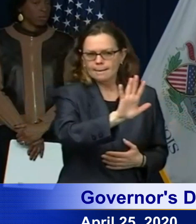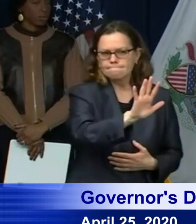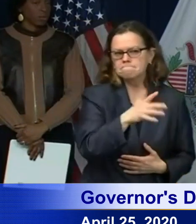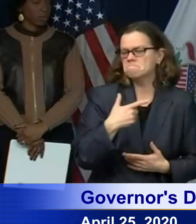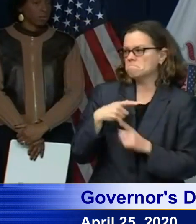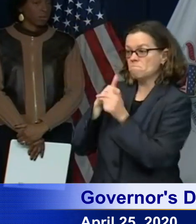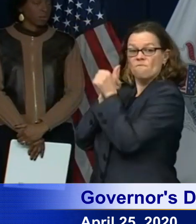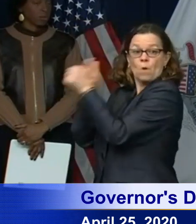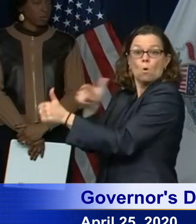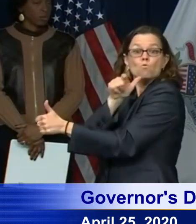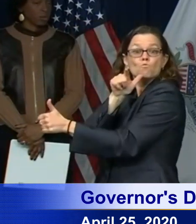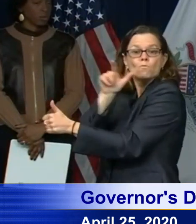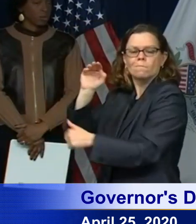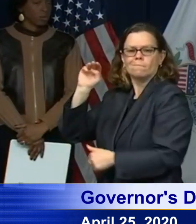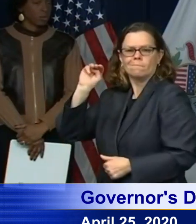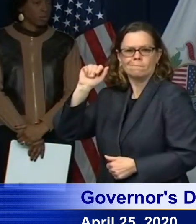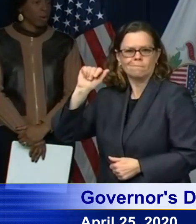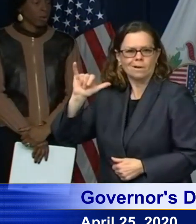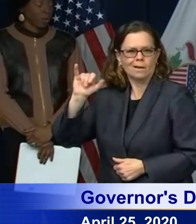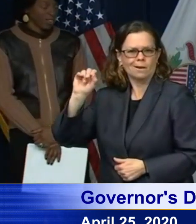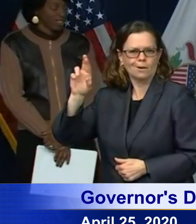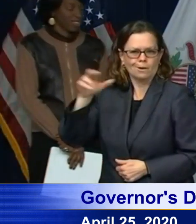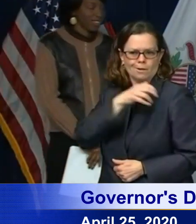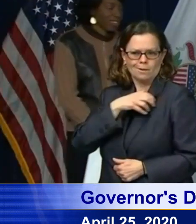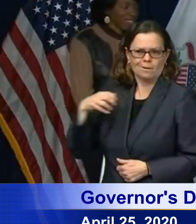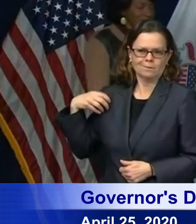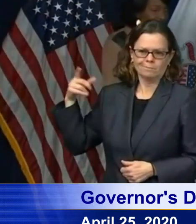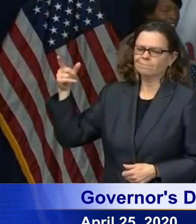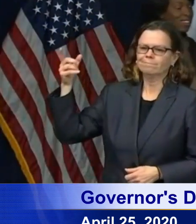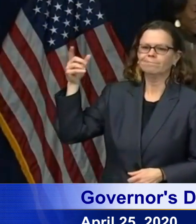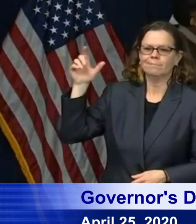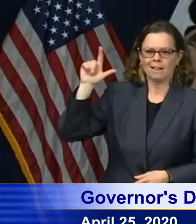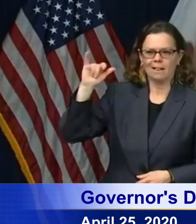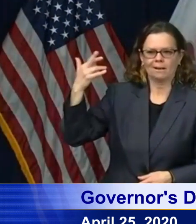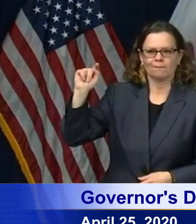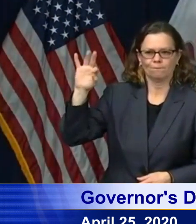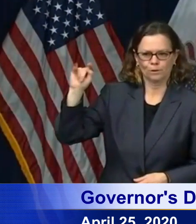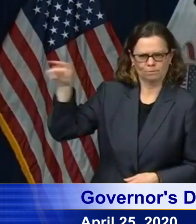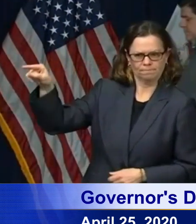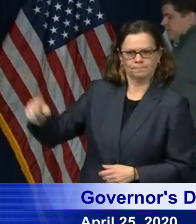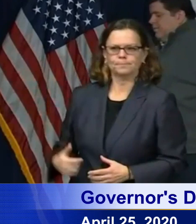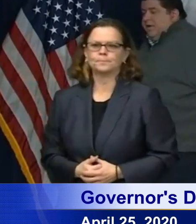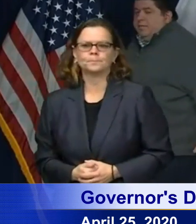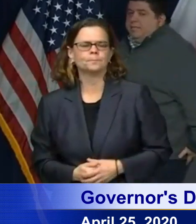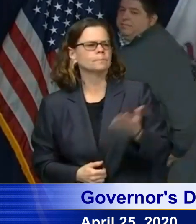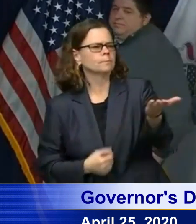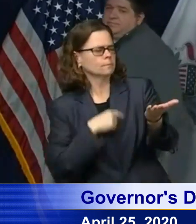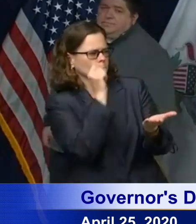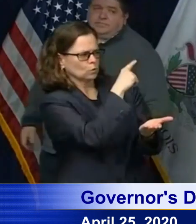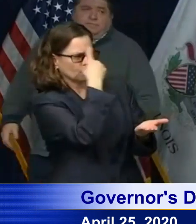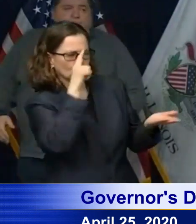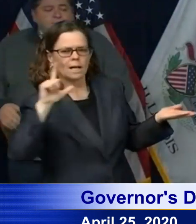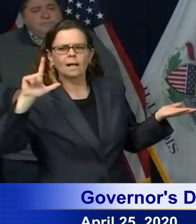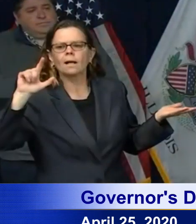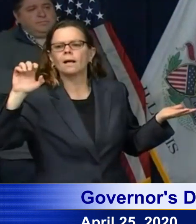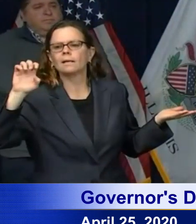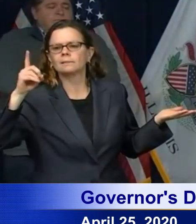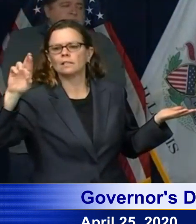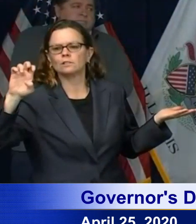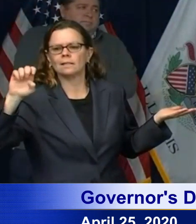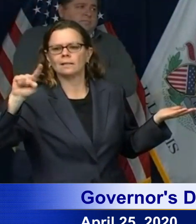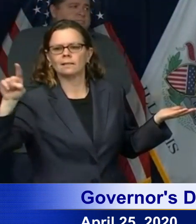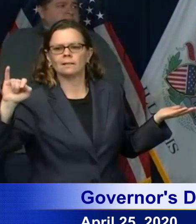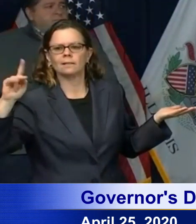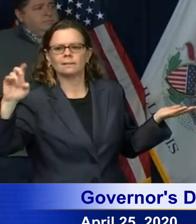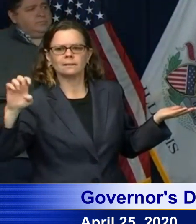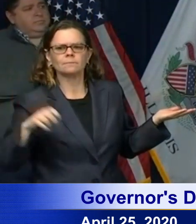day from other ailments such as flu, cancer, and heart attacks? Um, do we know how many normal flu deaths we have had in Illinois this year